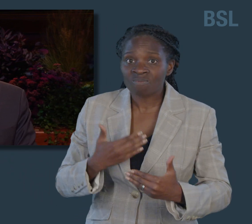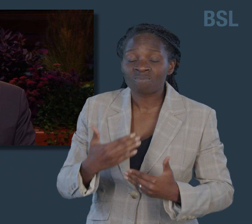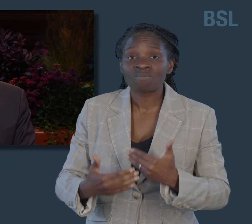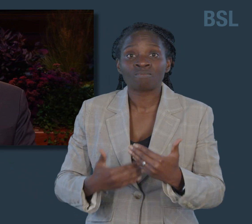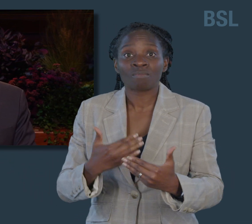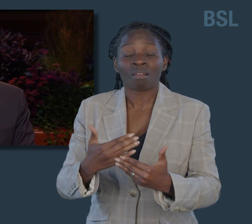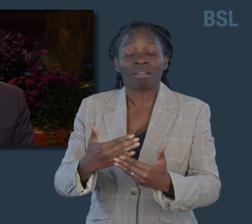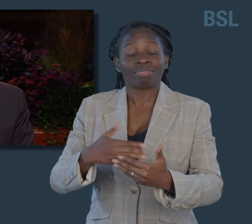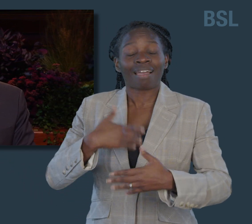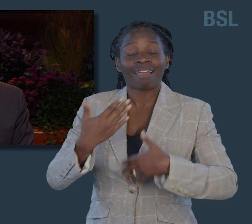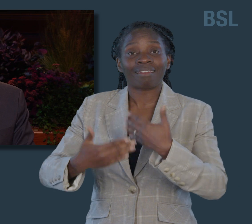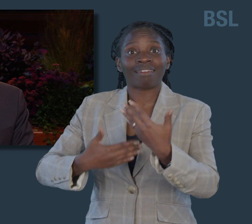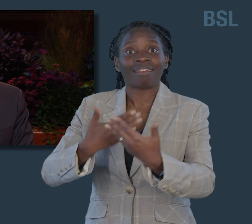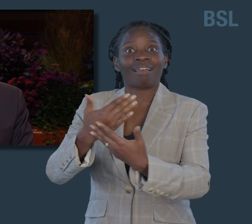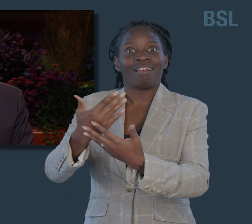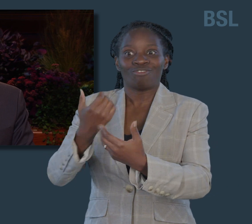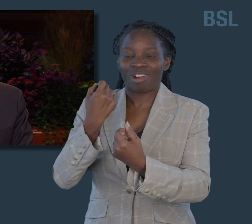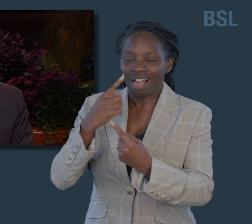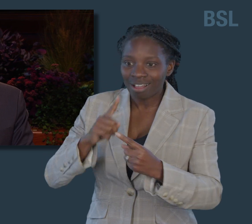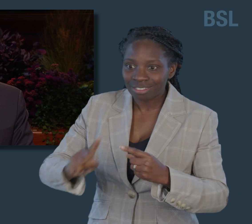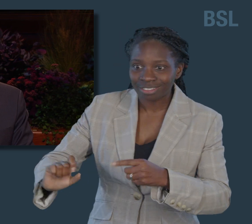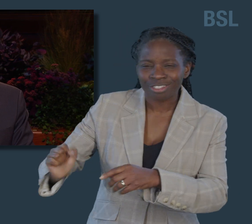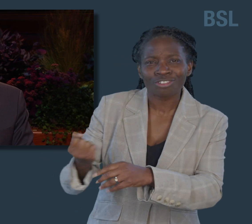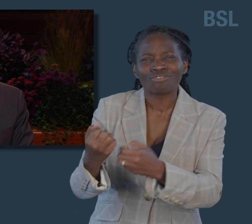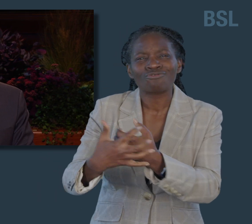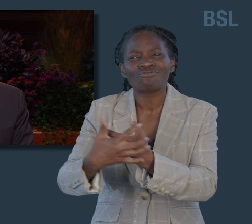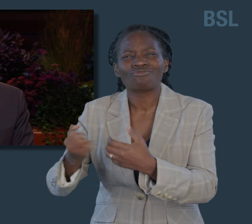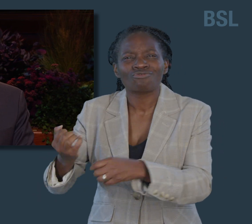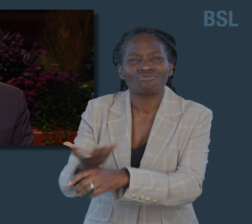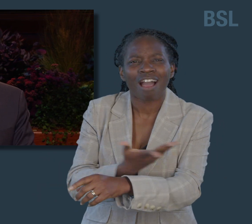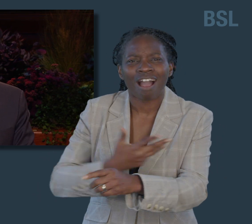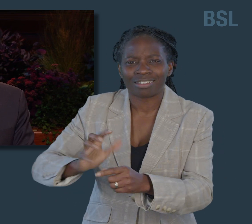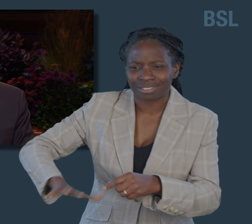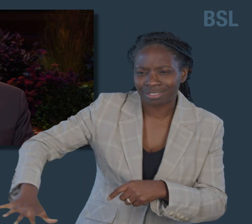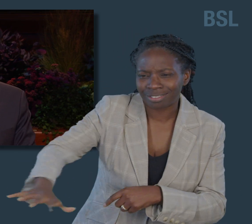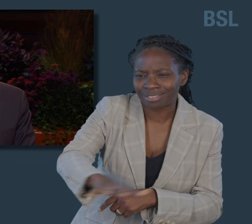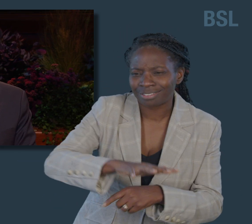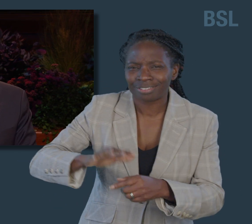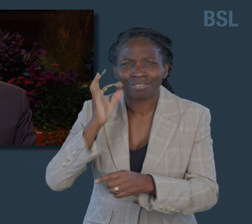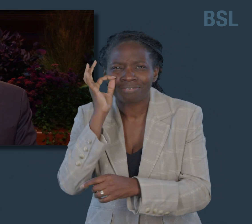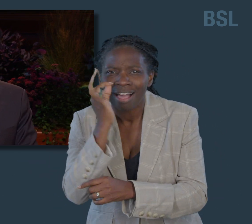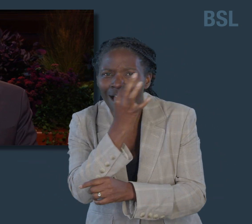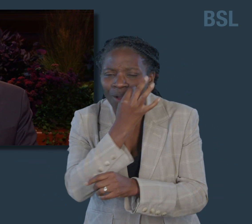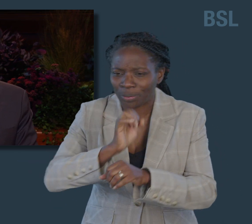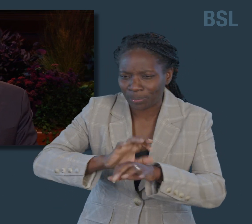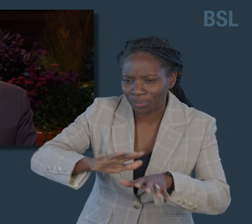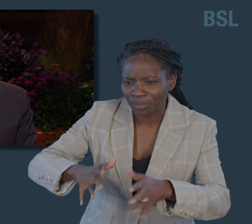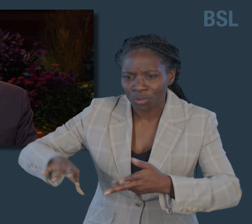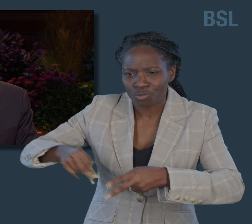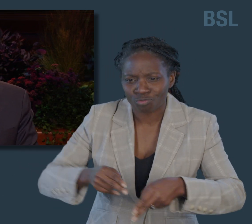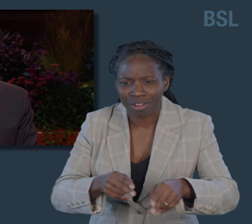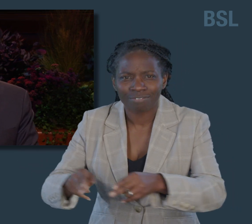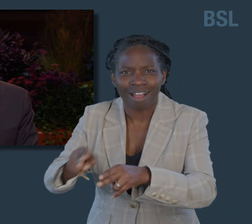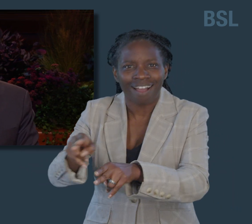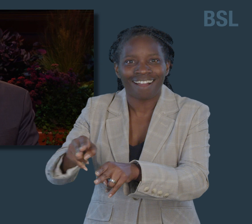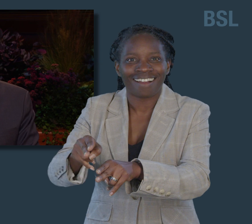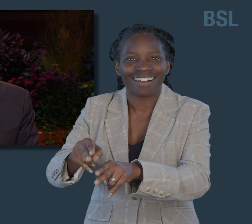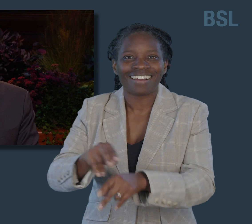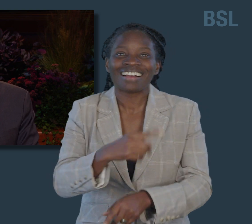the colorful wildflowers, and patches of ground along the riverbanks. The gloom on my mind wore gradually away,